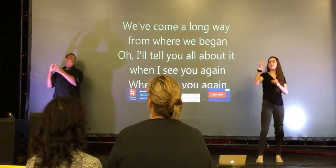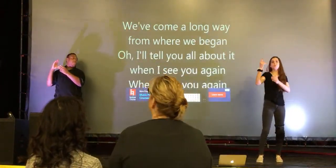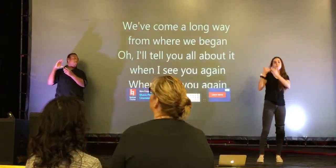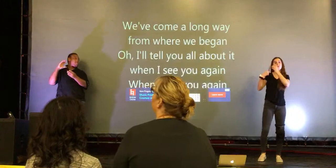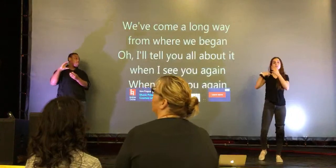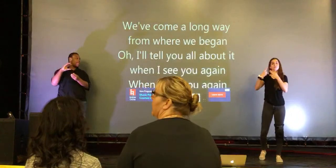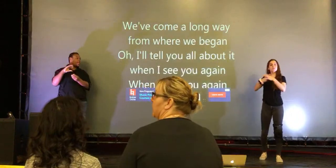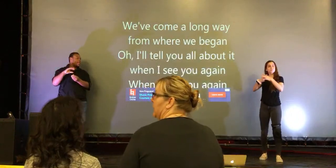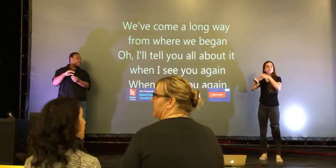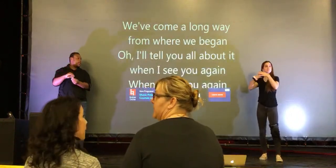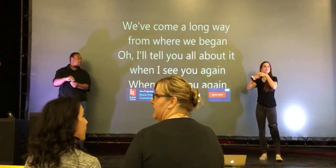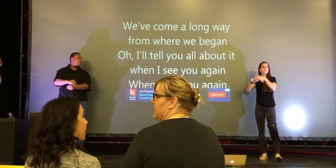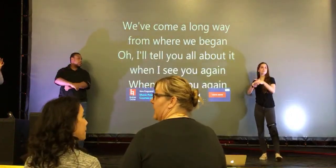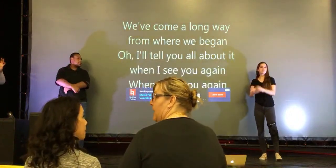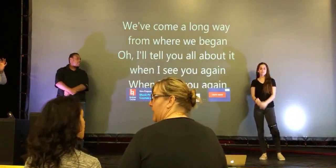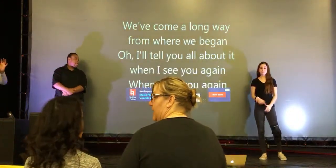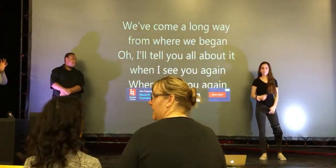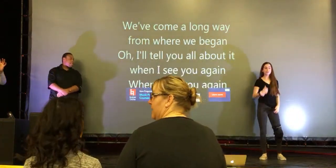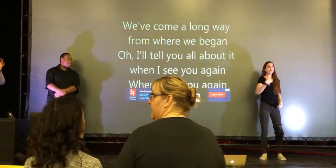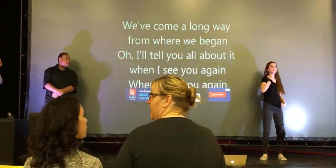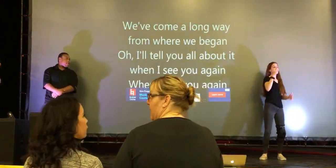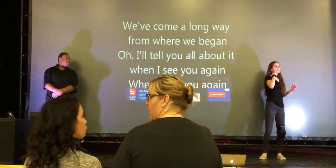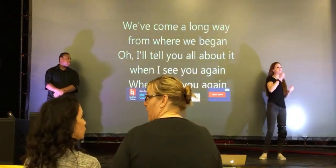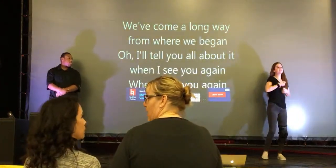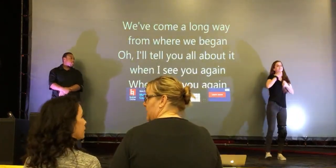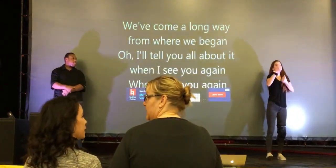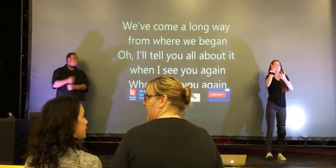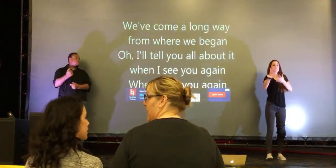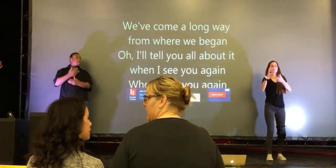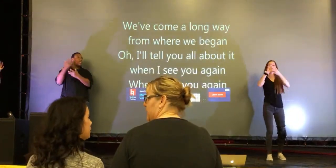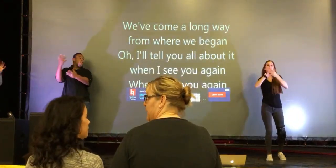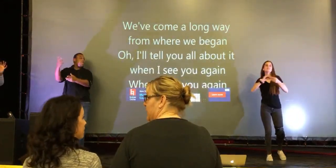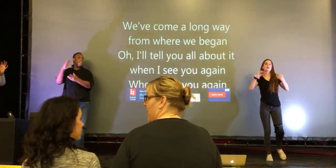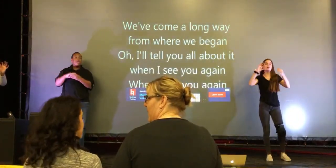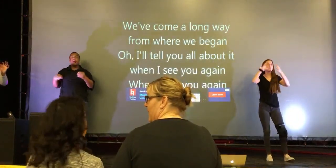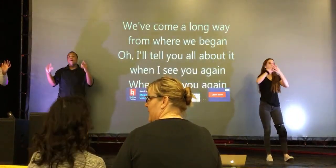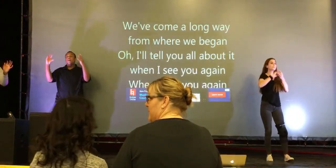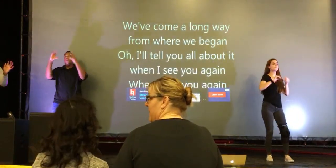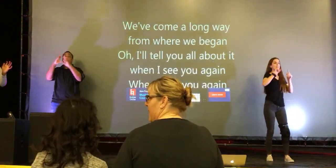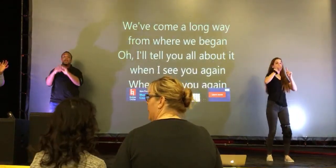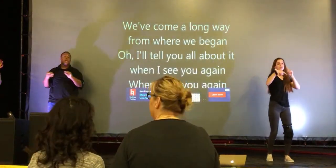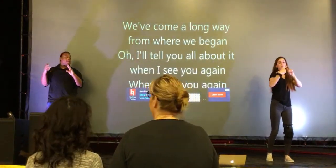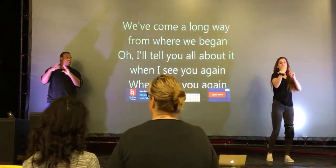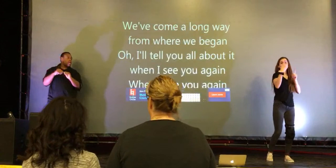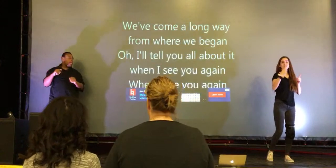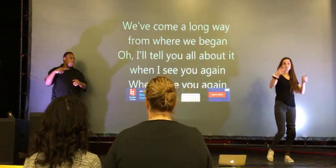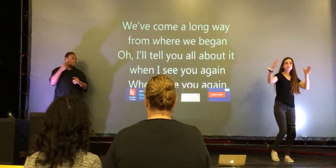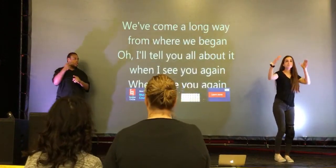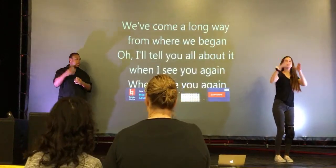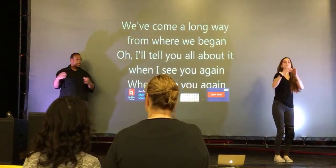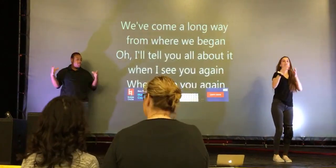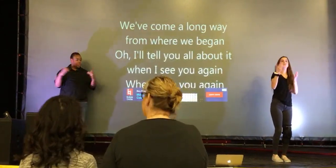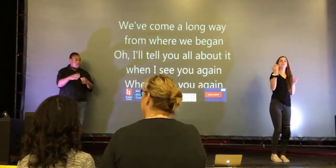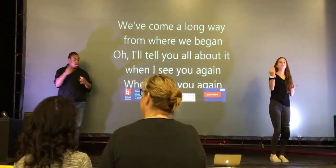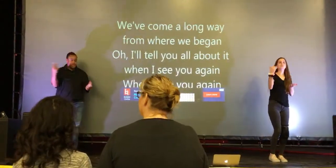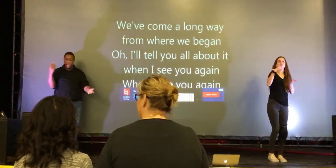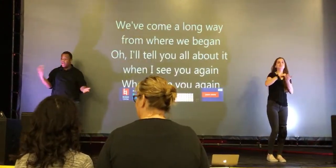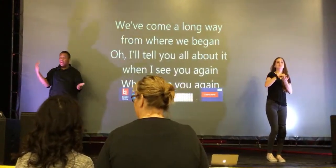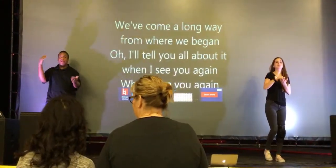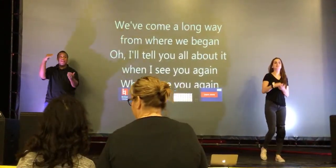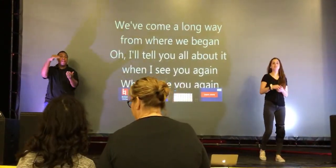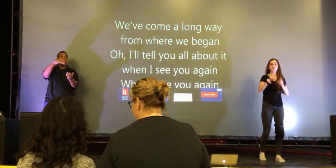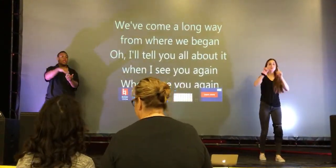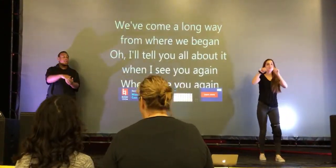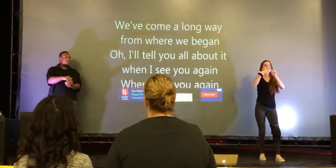from my beginning bed oh I'll tell you all about it when I see you